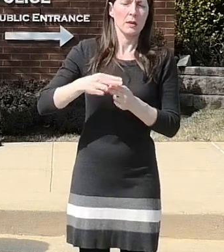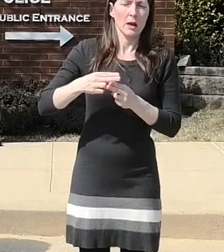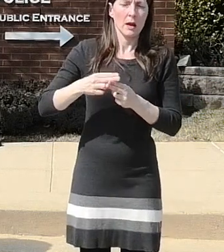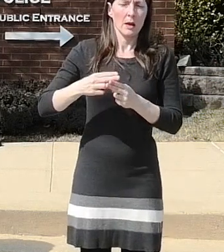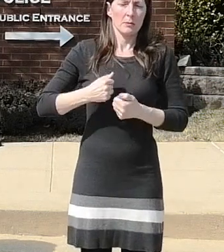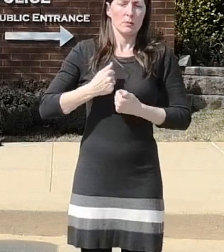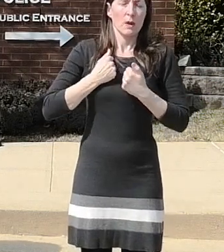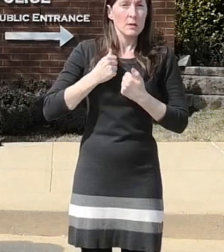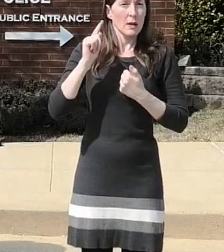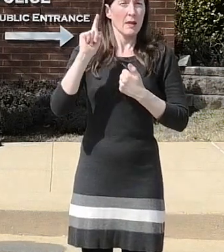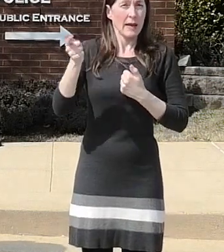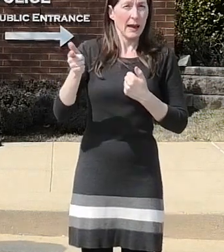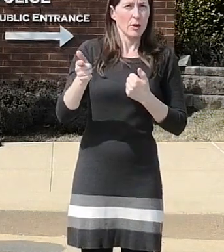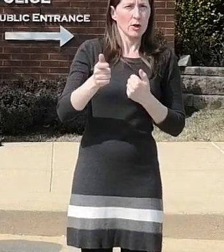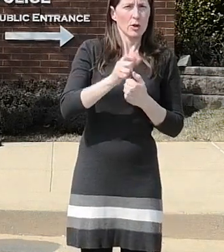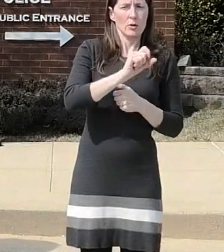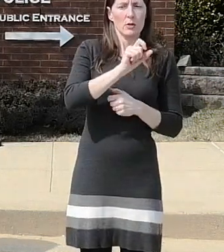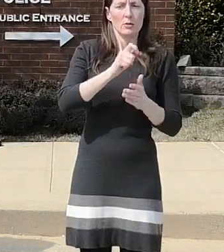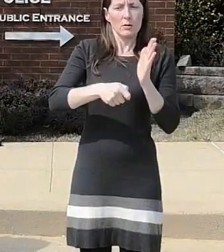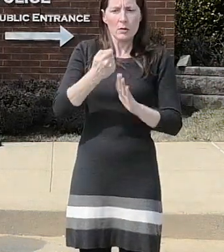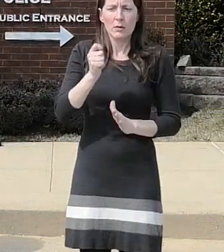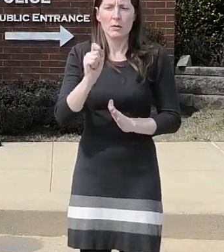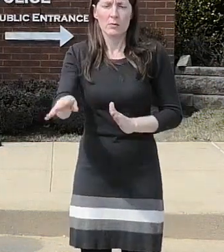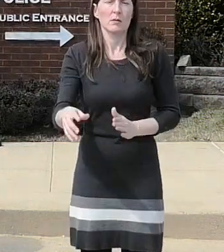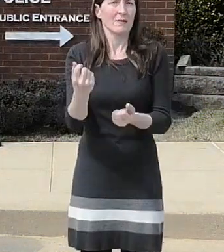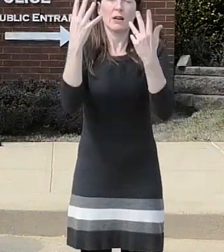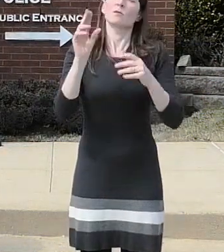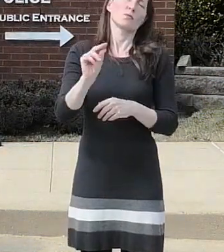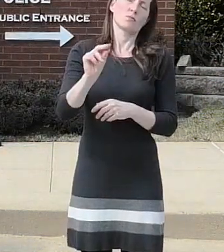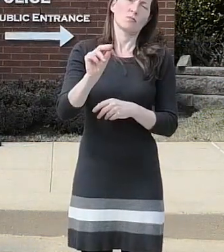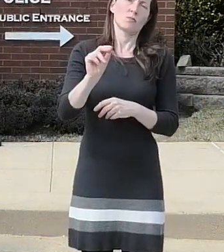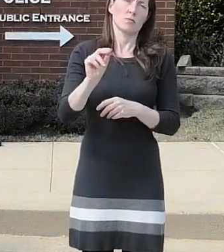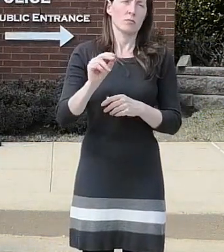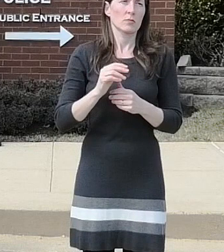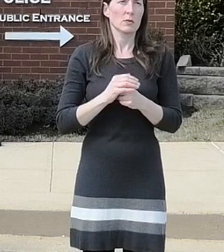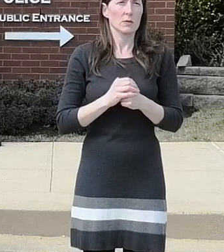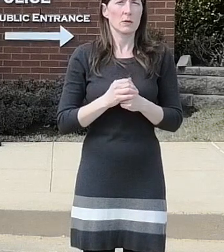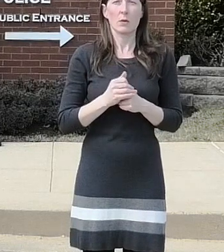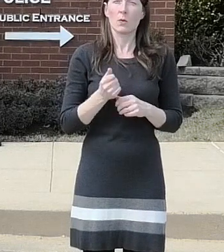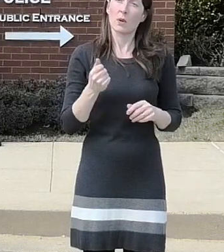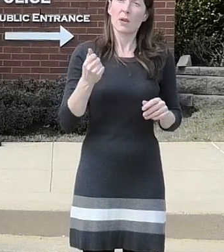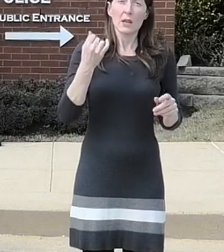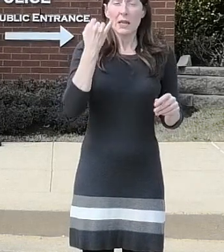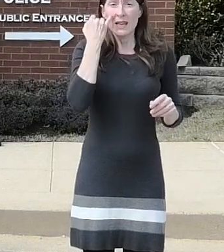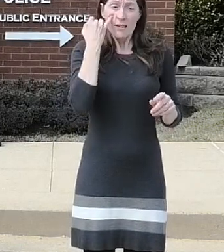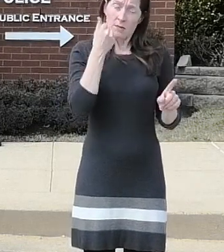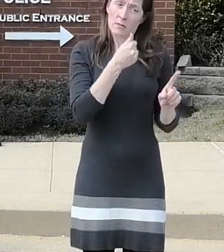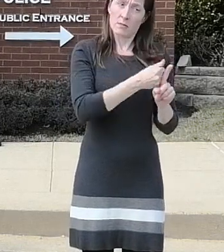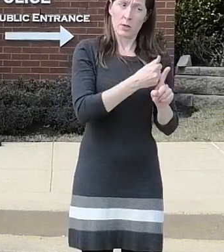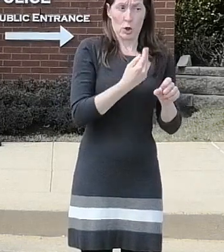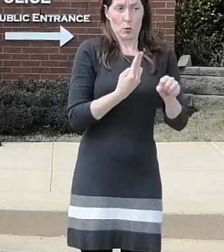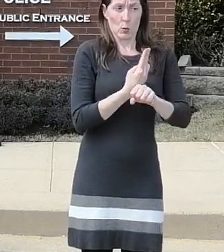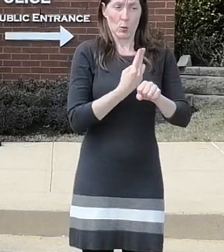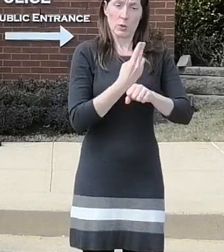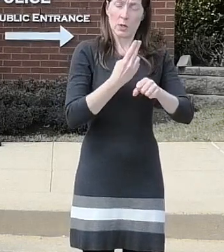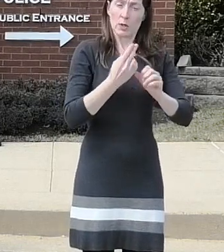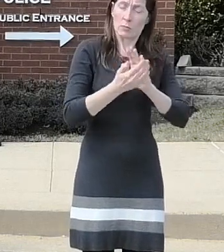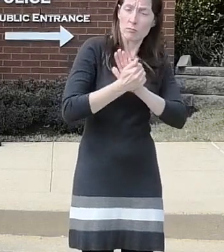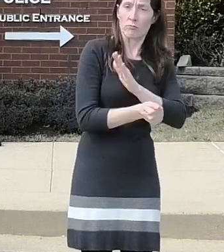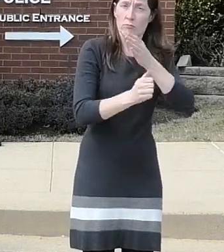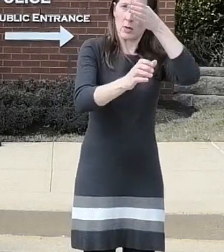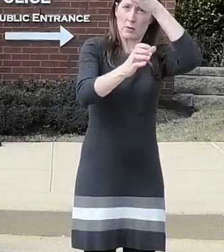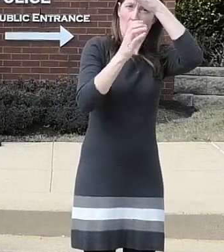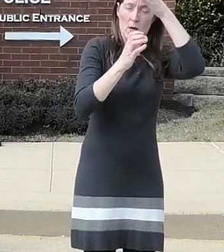of whether or not his role as a law enforcement officer helped him come up with these different we you'd have to ask him but obviously i think that the end